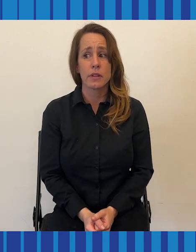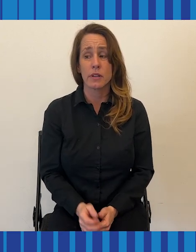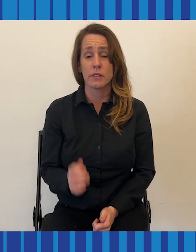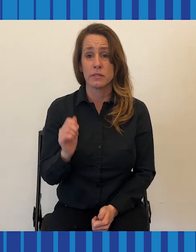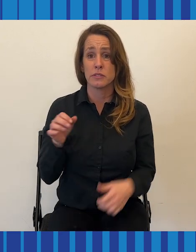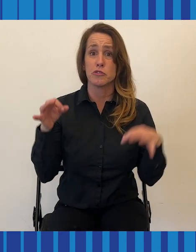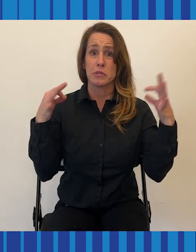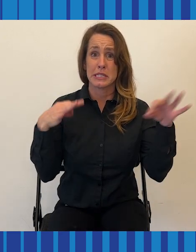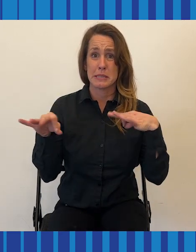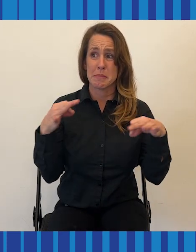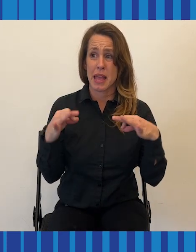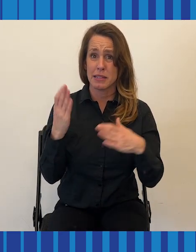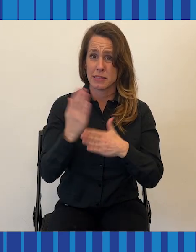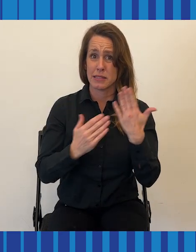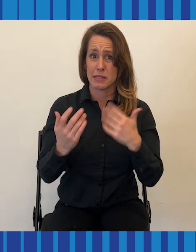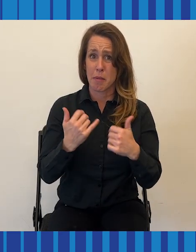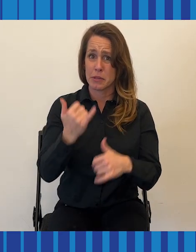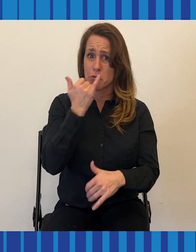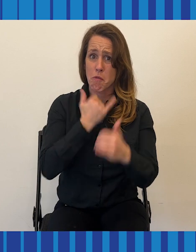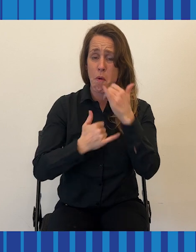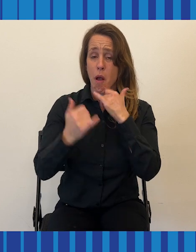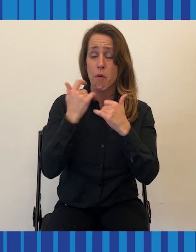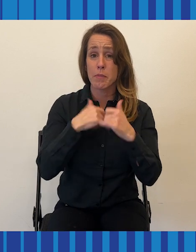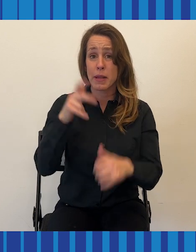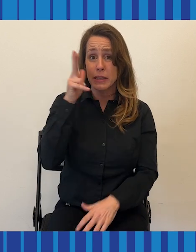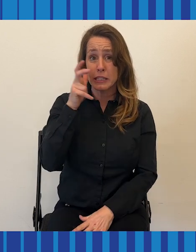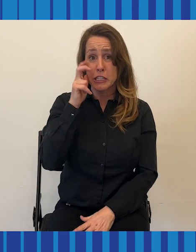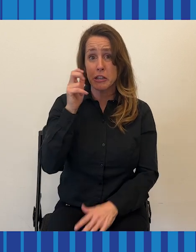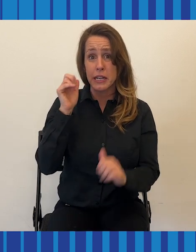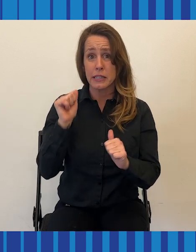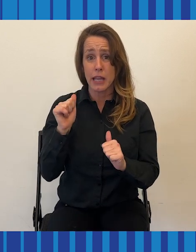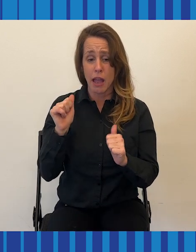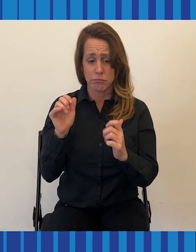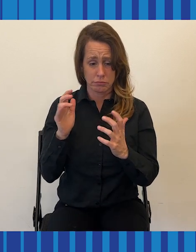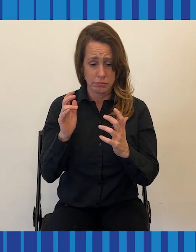To say you've got something wrong with your hearing, it can be very professionally damaging.